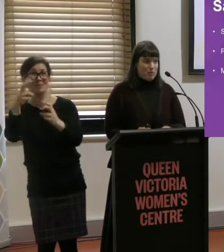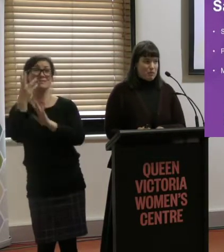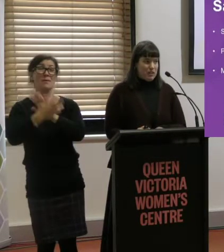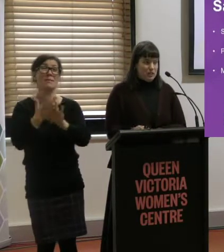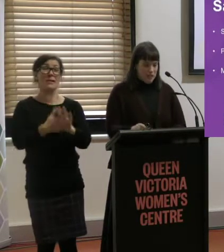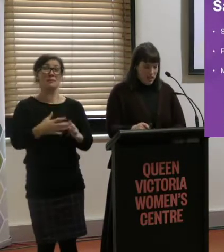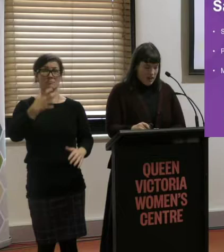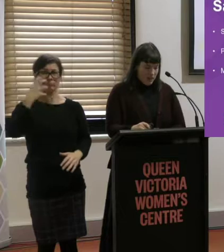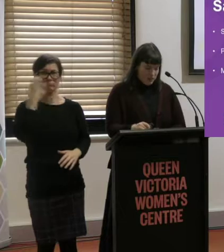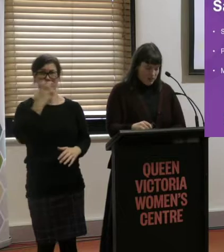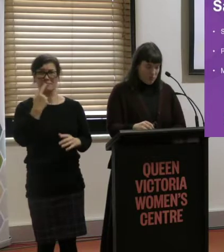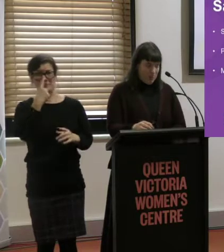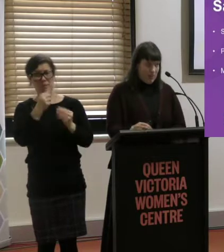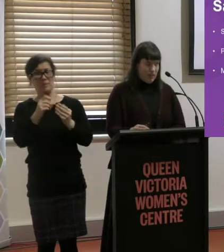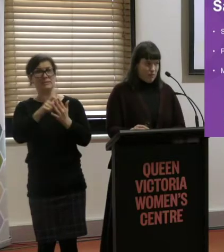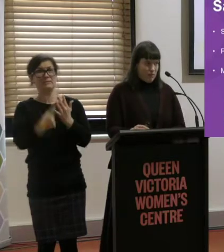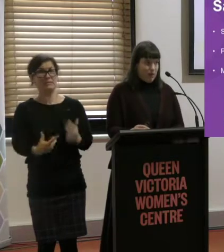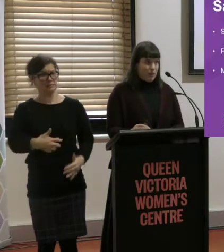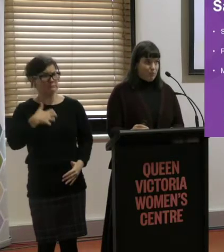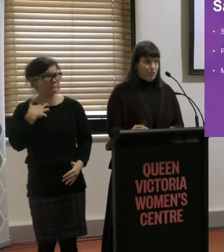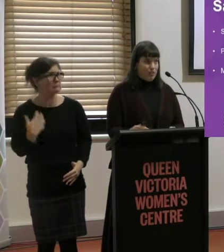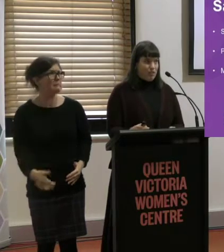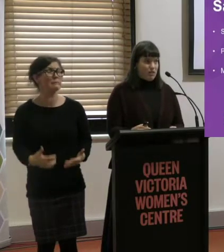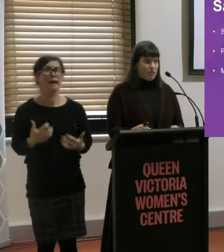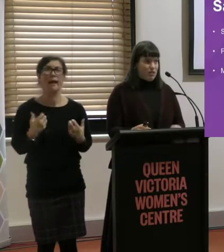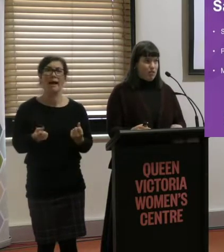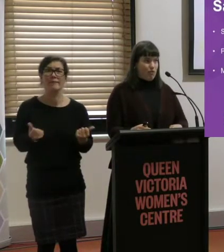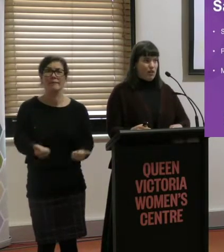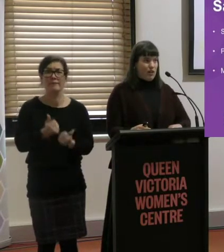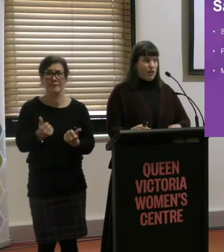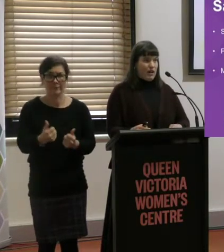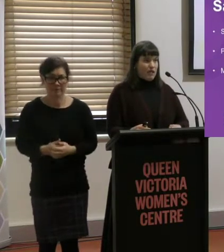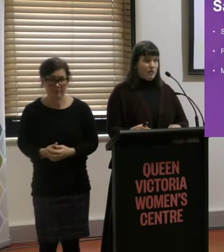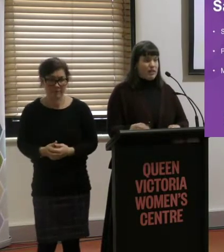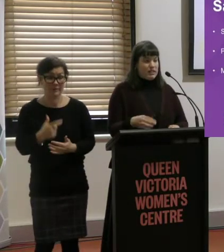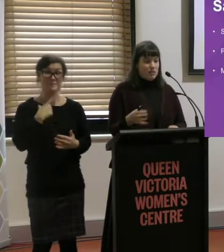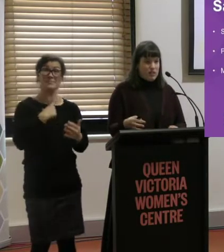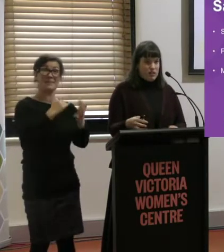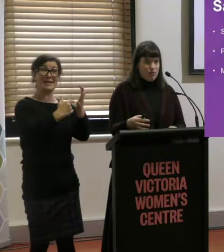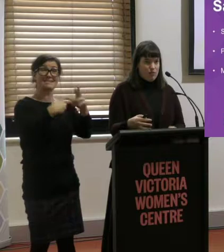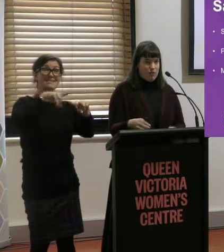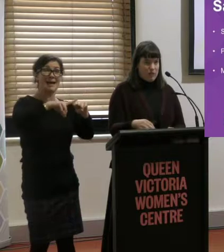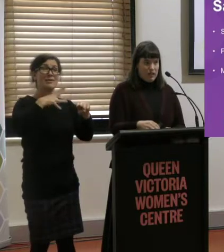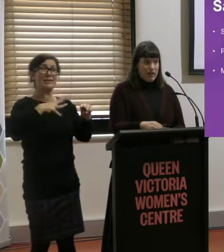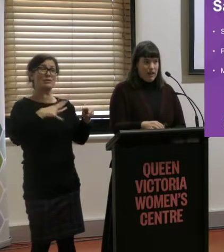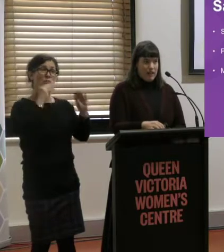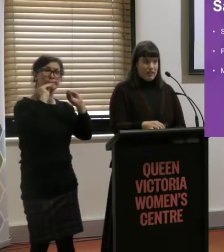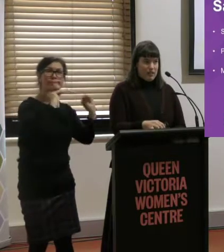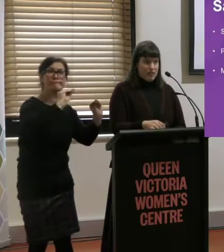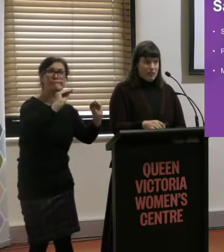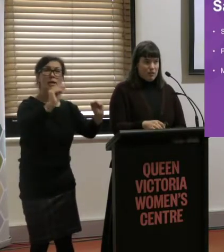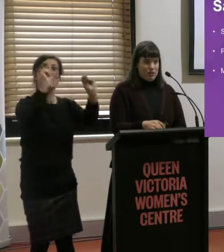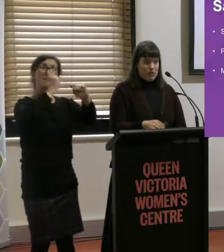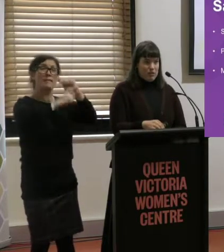people with disabilities. which is why staff raising the awareness of disability and